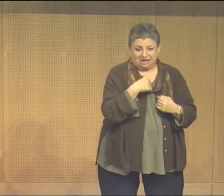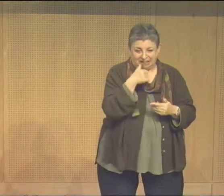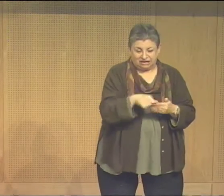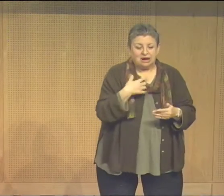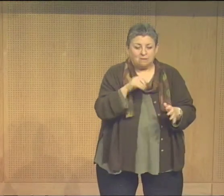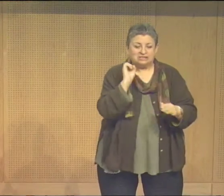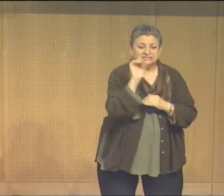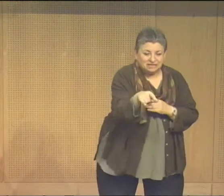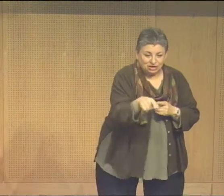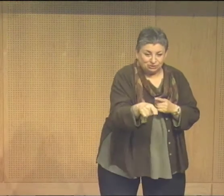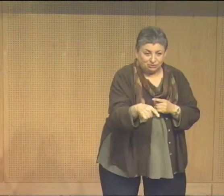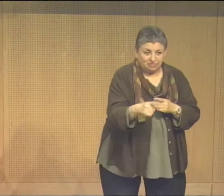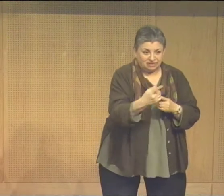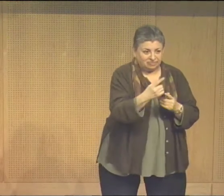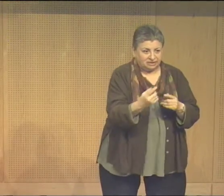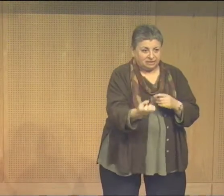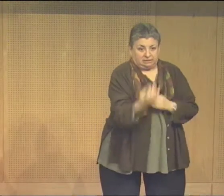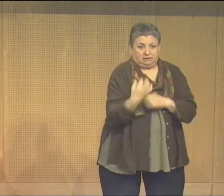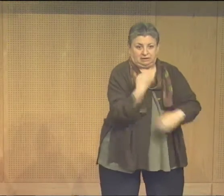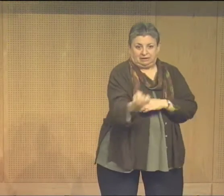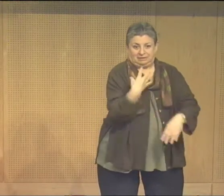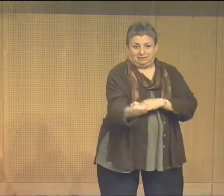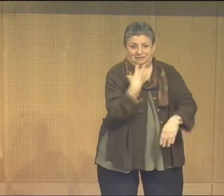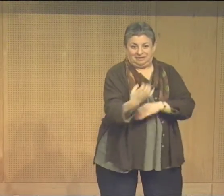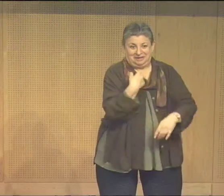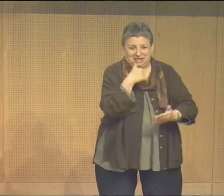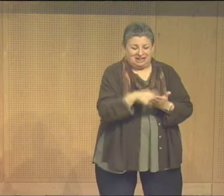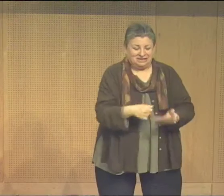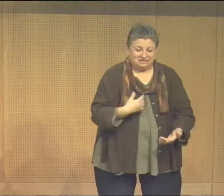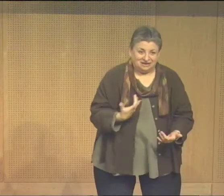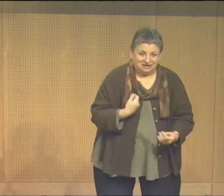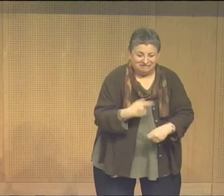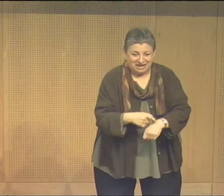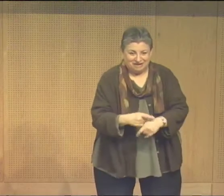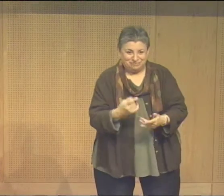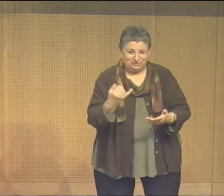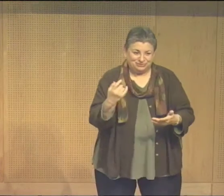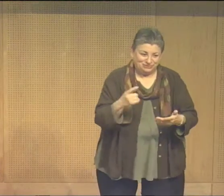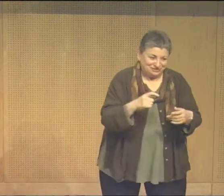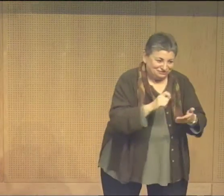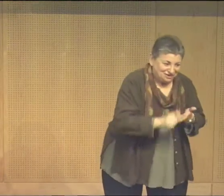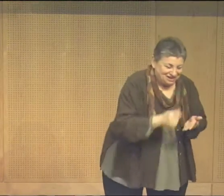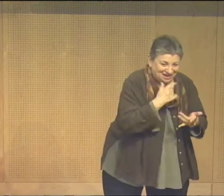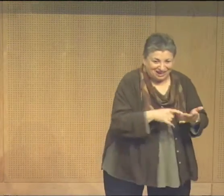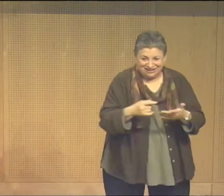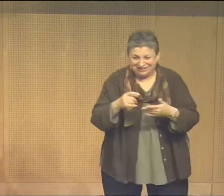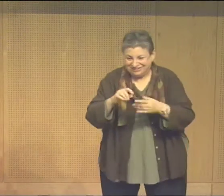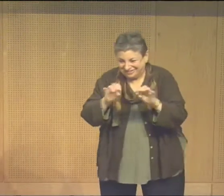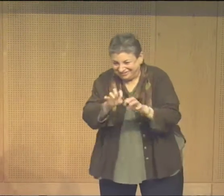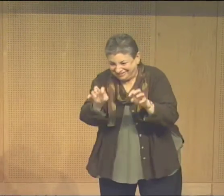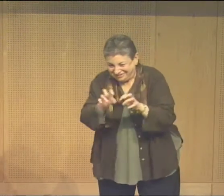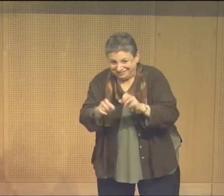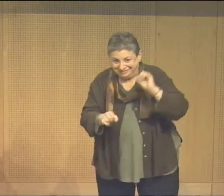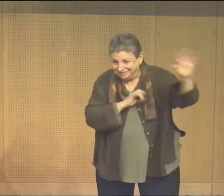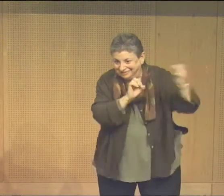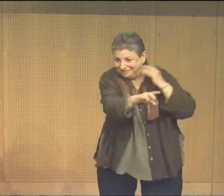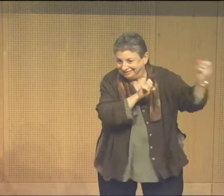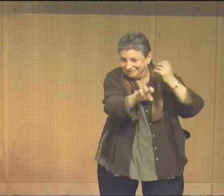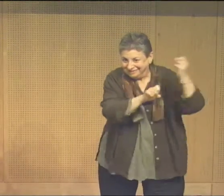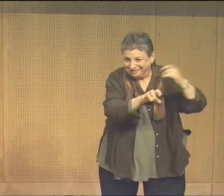and so I said okay I'm setting up a new rule in order for me to do that for you you have to write me first and then I'll send you a letter back that sort of cut down